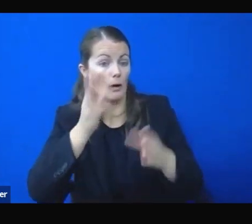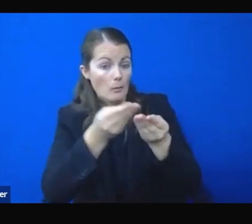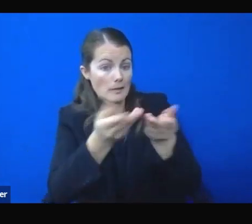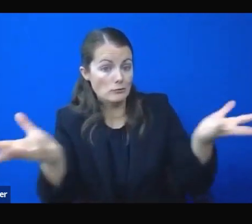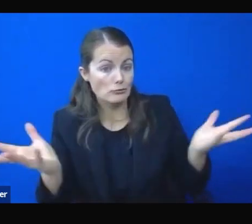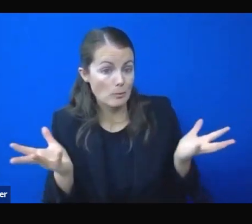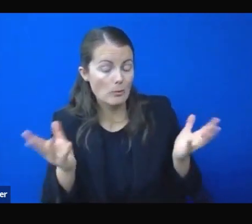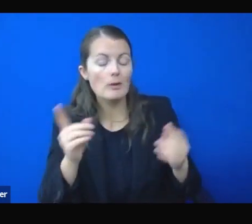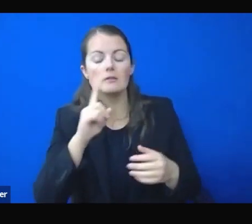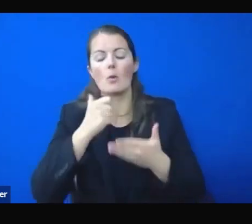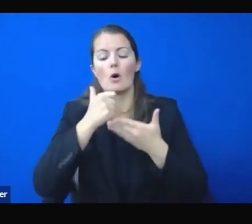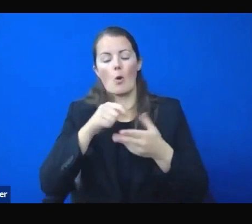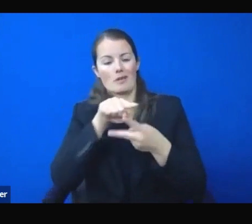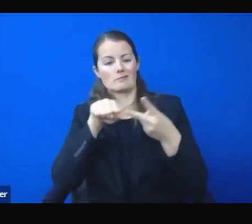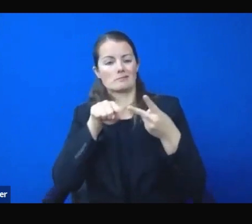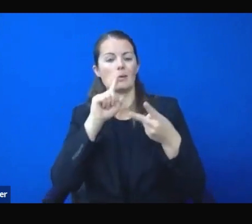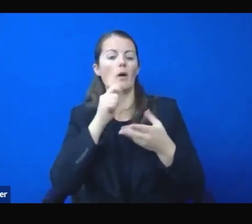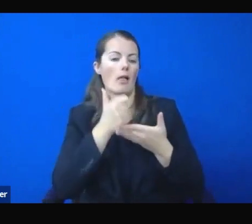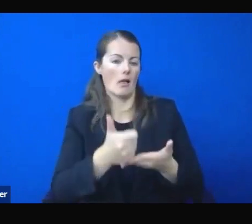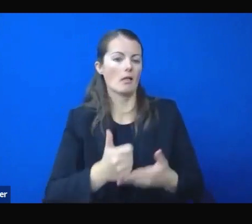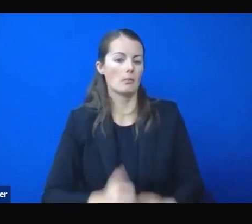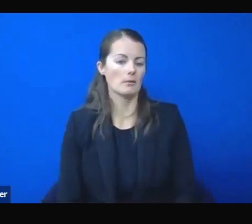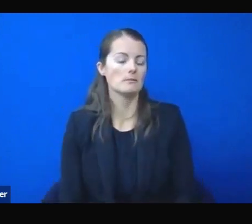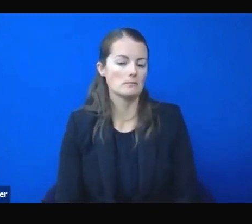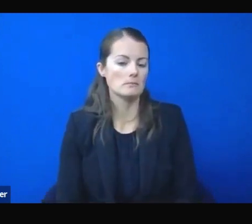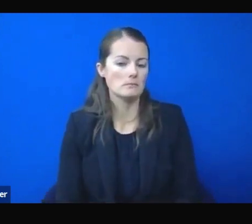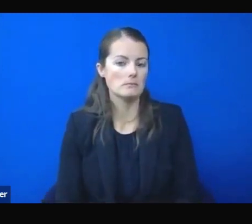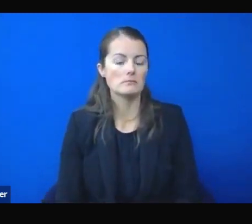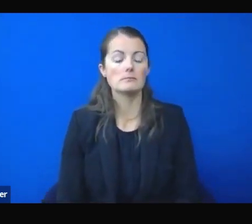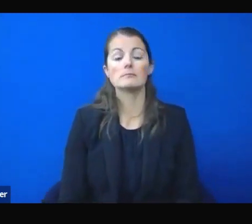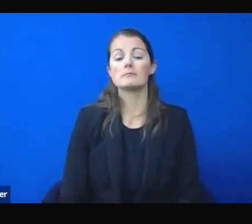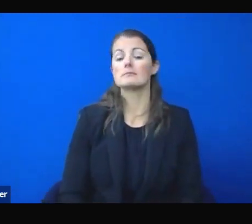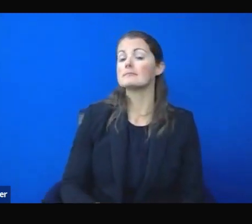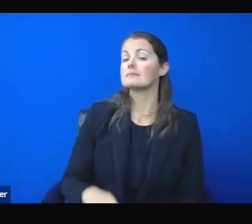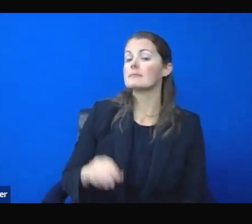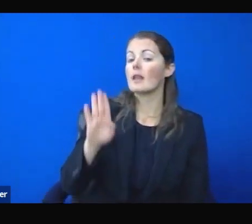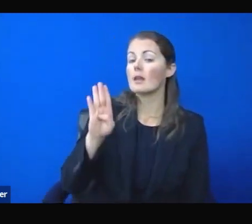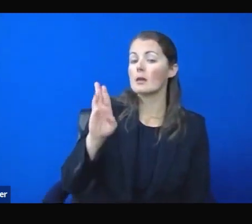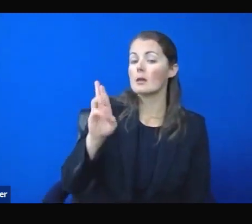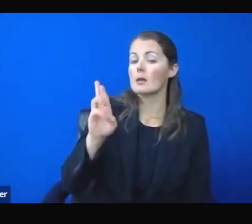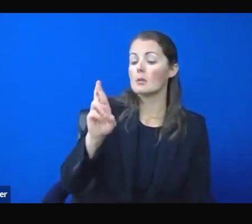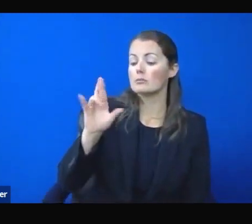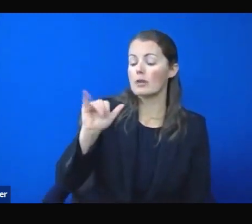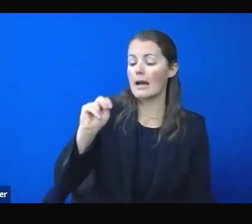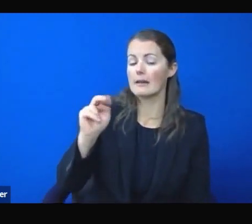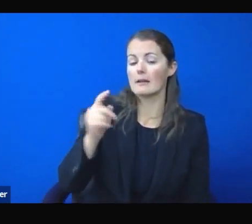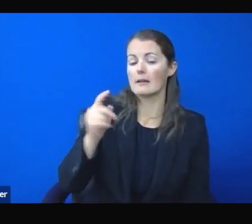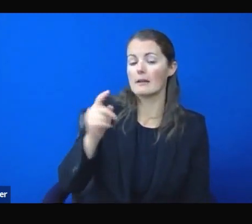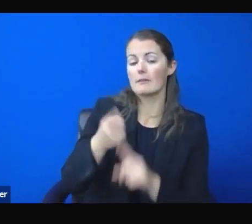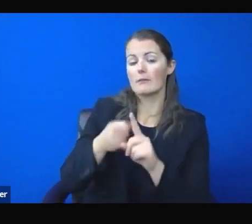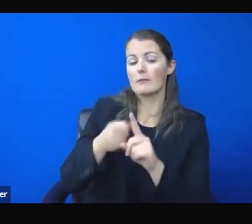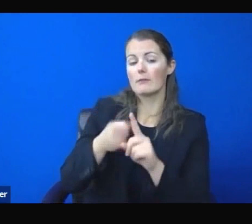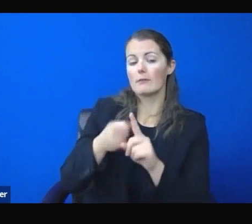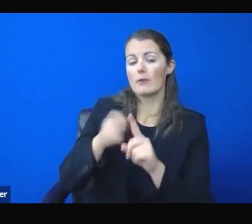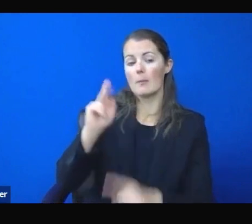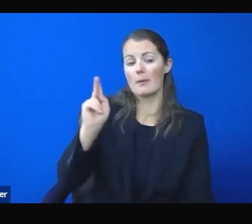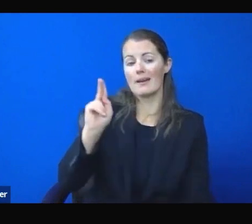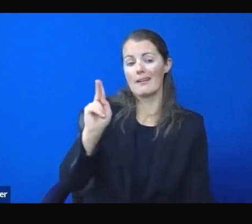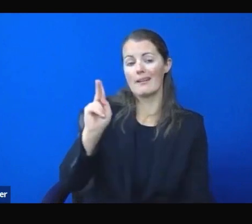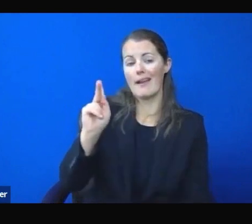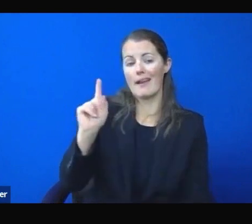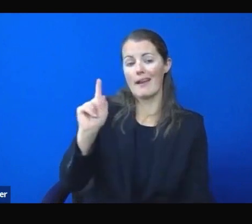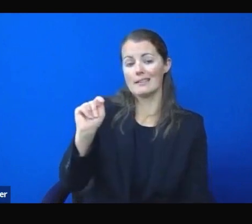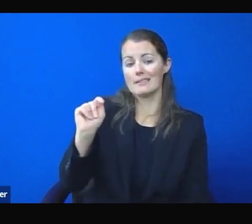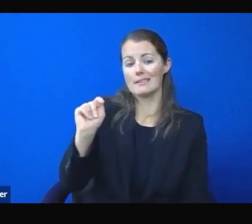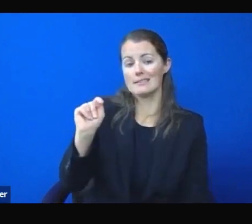Thank you, Madison. And thank you, Governor. We'll go to Brian Hoffman from KTVN for the next question. Brian? Hey, thank you so much. So I